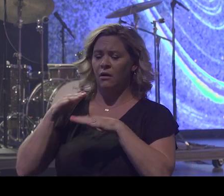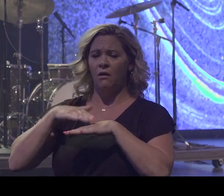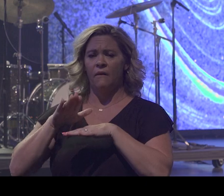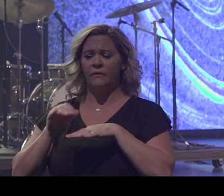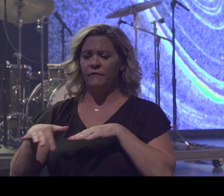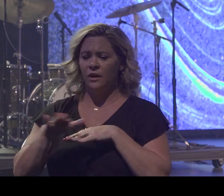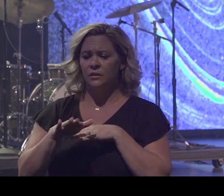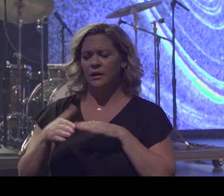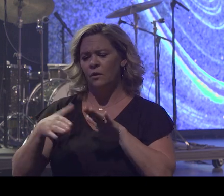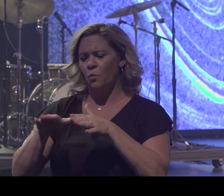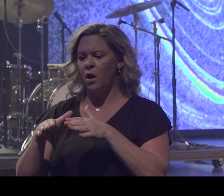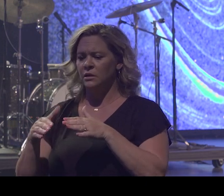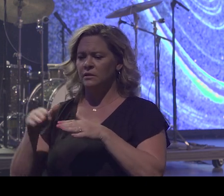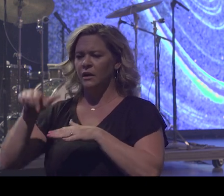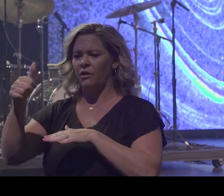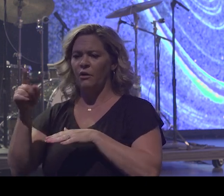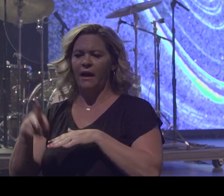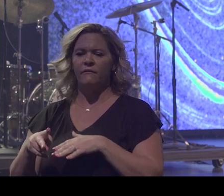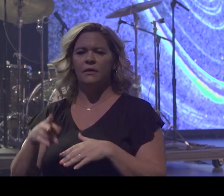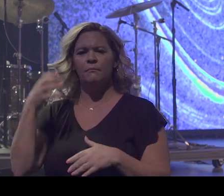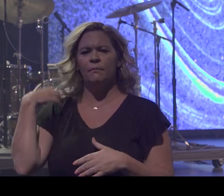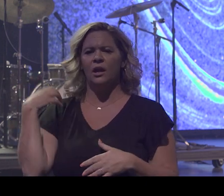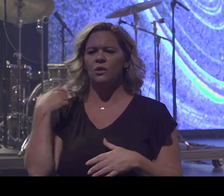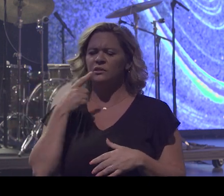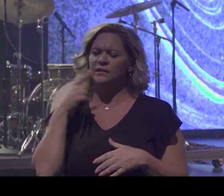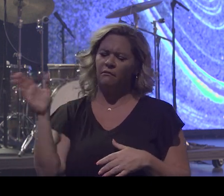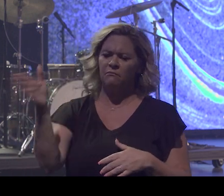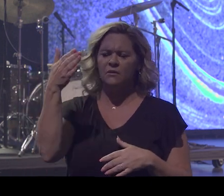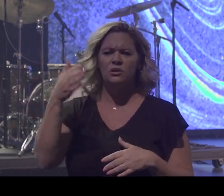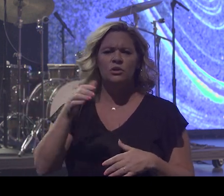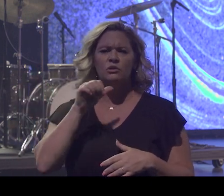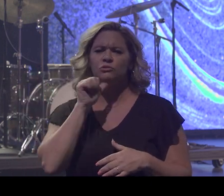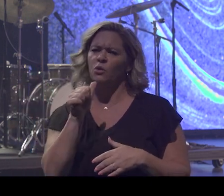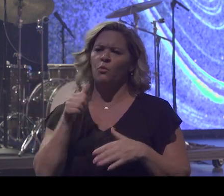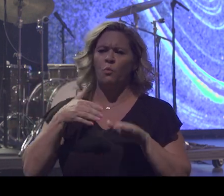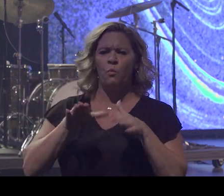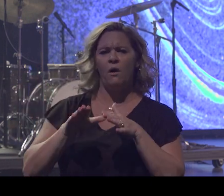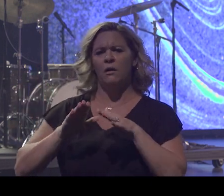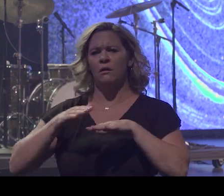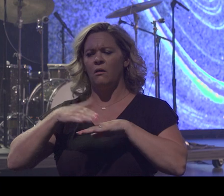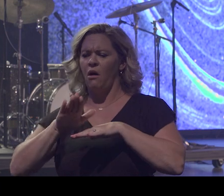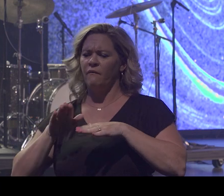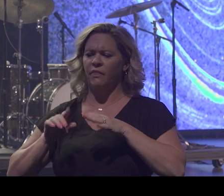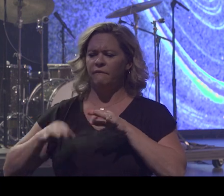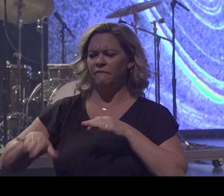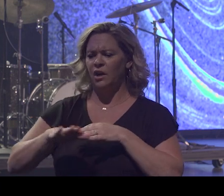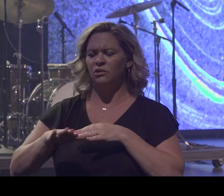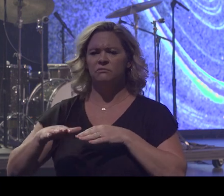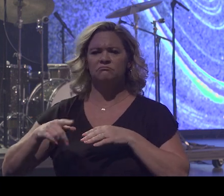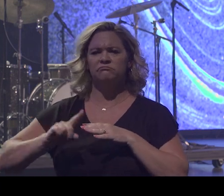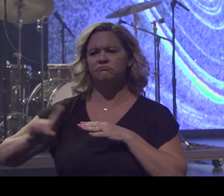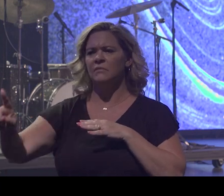other way and my coach came up to me and he thumped me in the head and said, don't you ever walk off this field again. I took the uniform off and threw it in his face and quit.